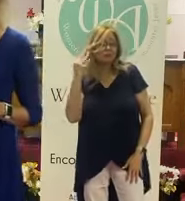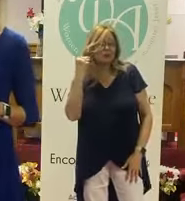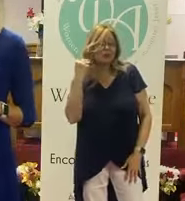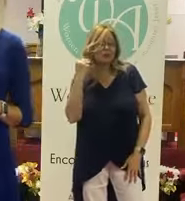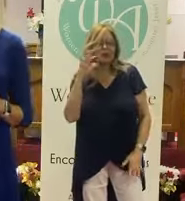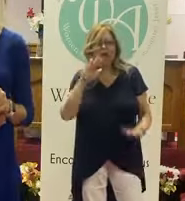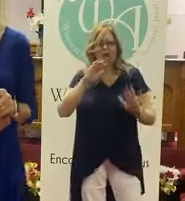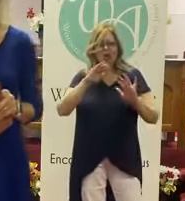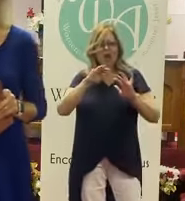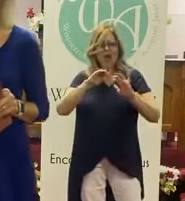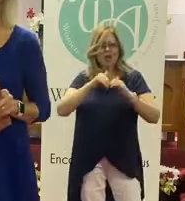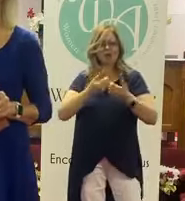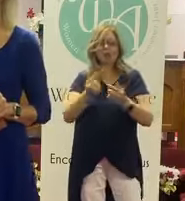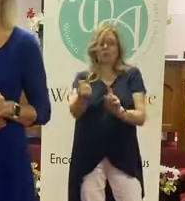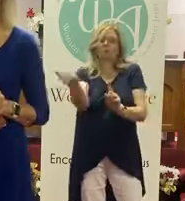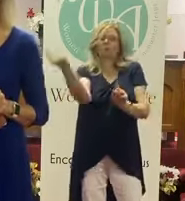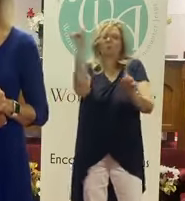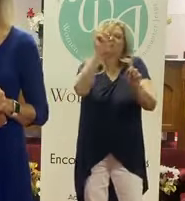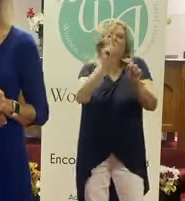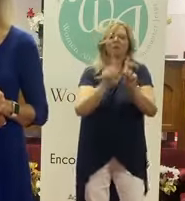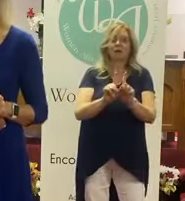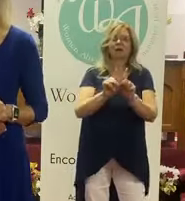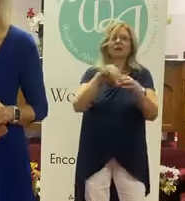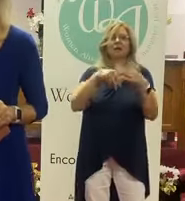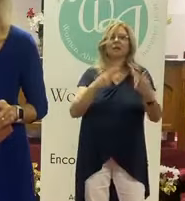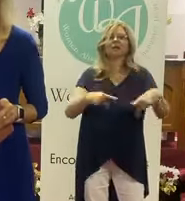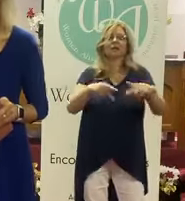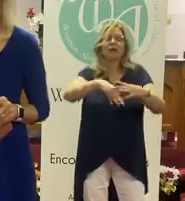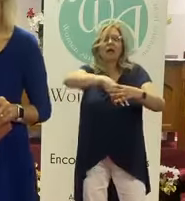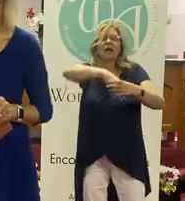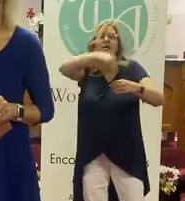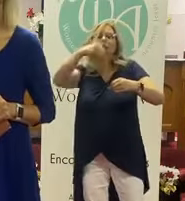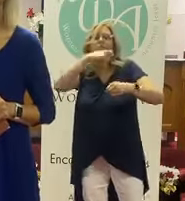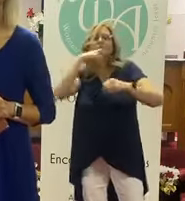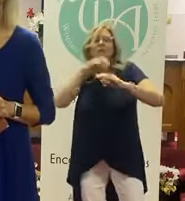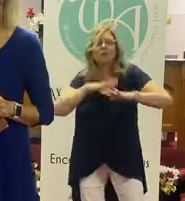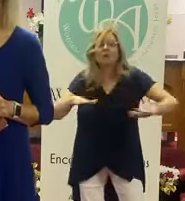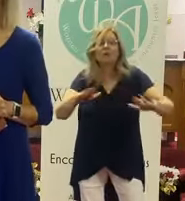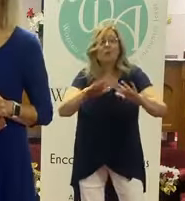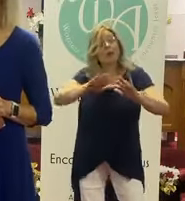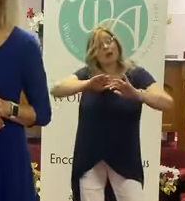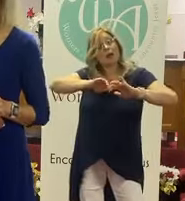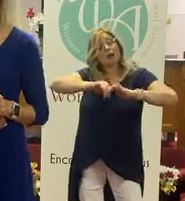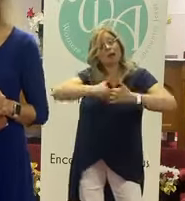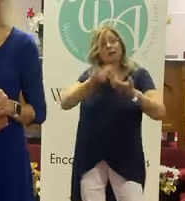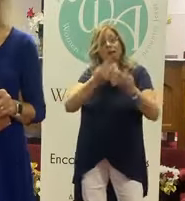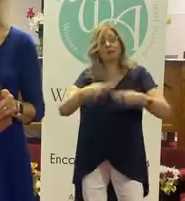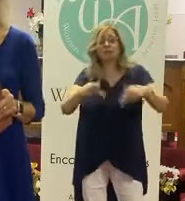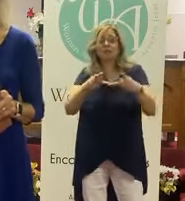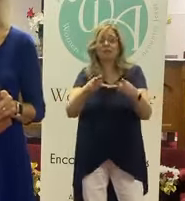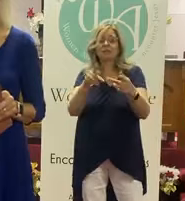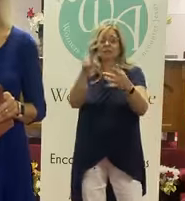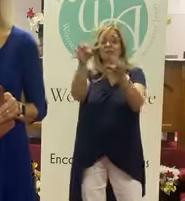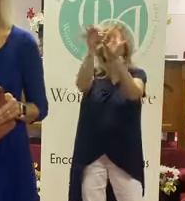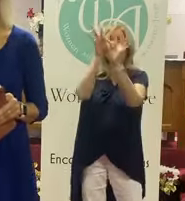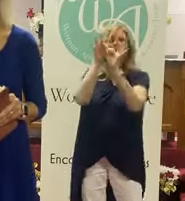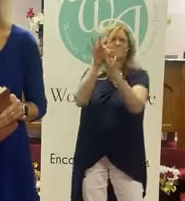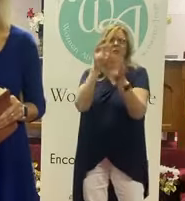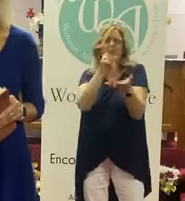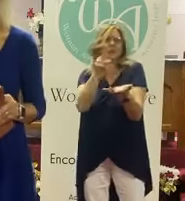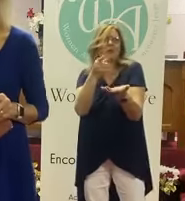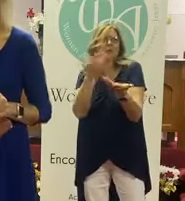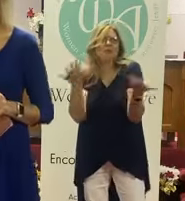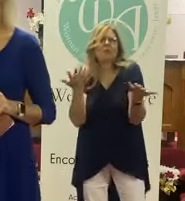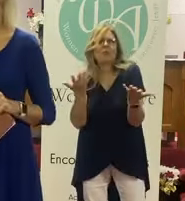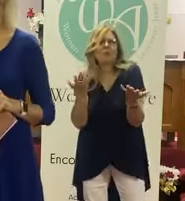So how do you get yourself back into that place? Out of the desert? How do you get into that place of intimacy? What is it for you